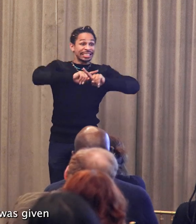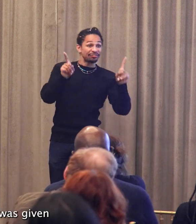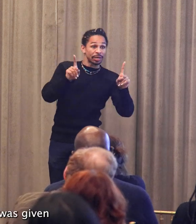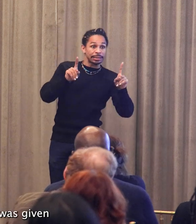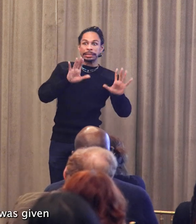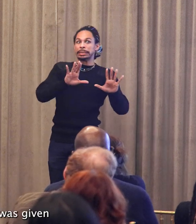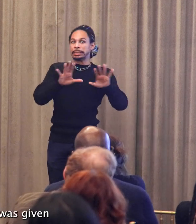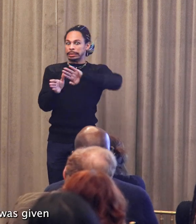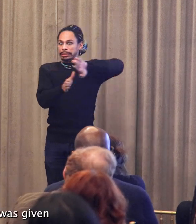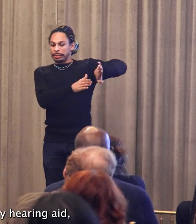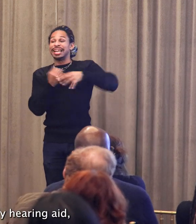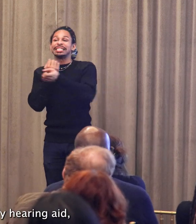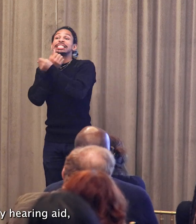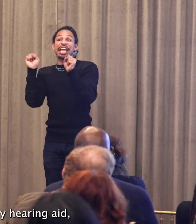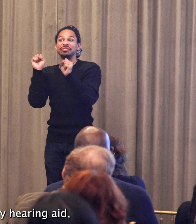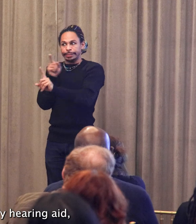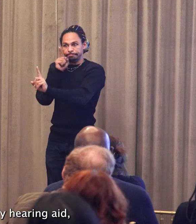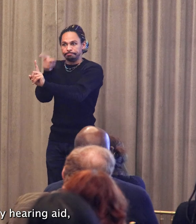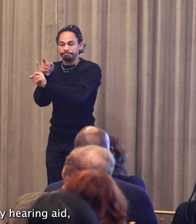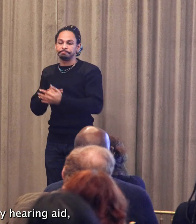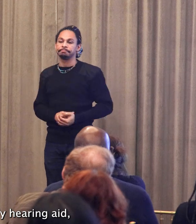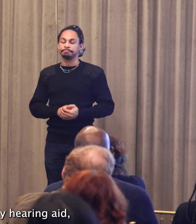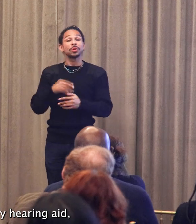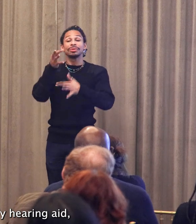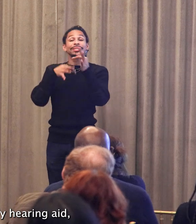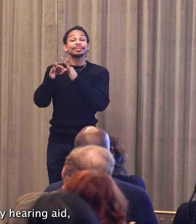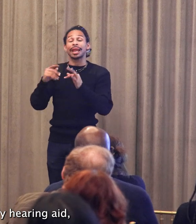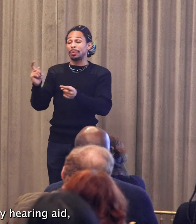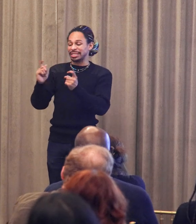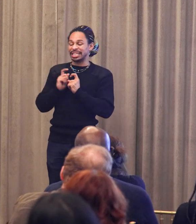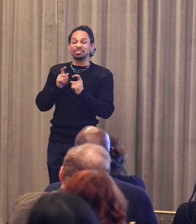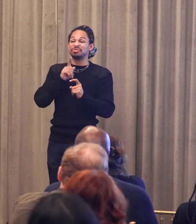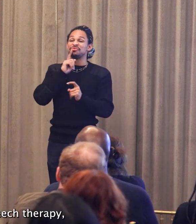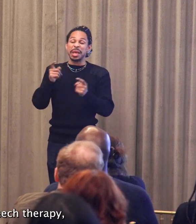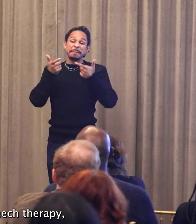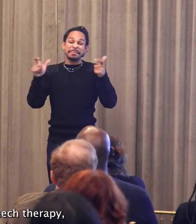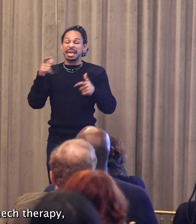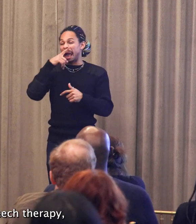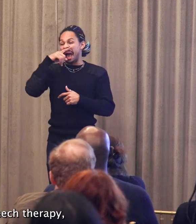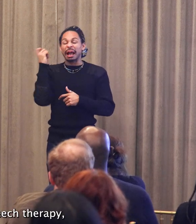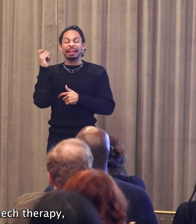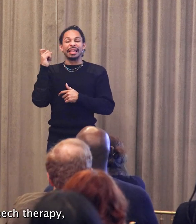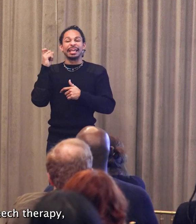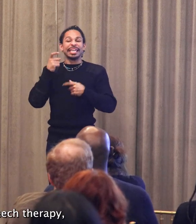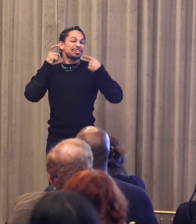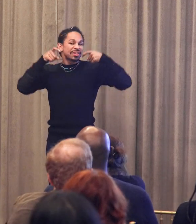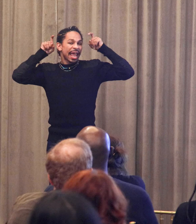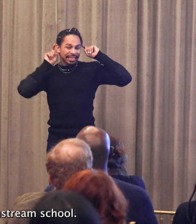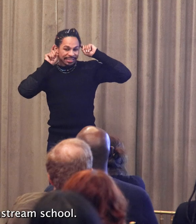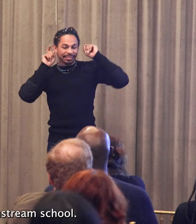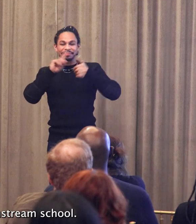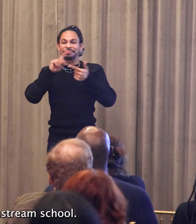instead, I was given very big, very ugly hearing aids, rudimentary speech therapy,